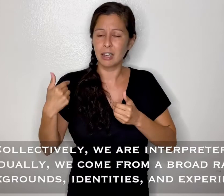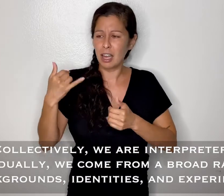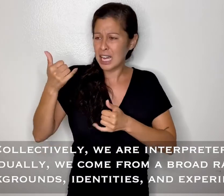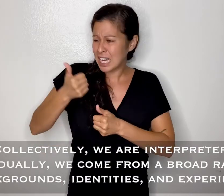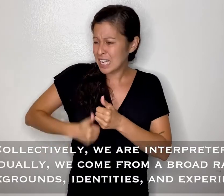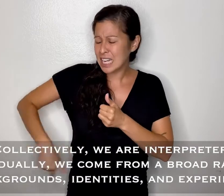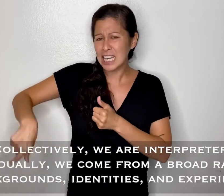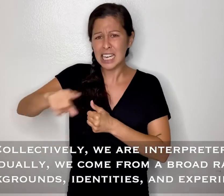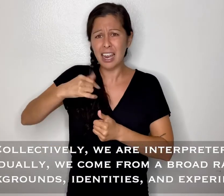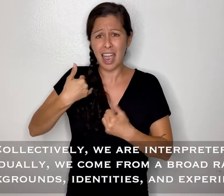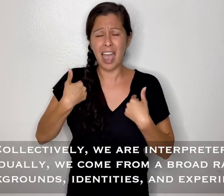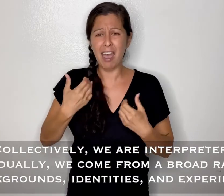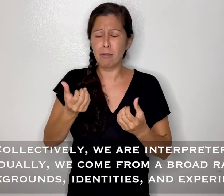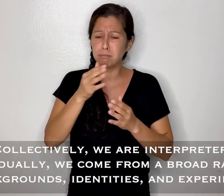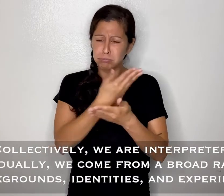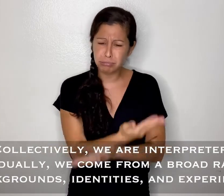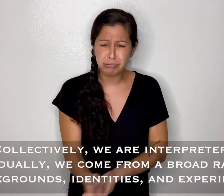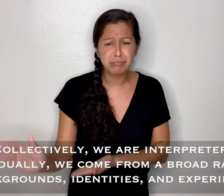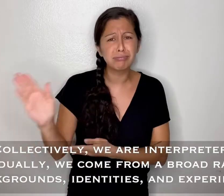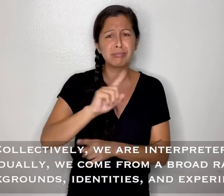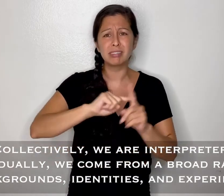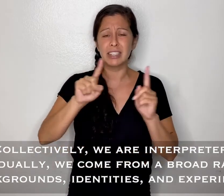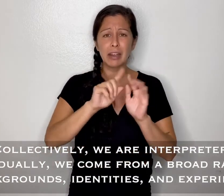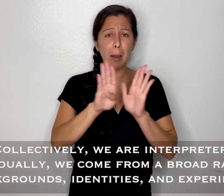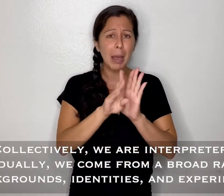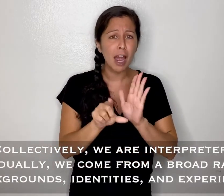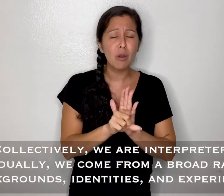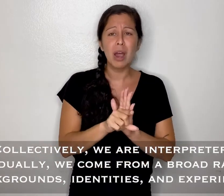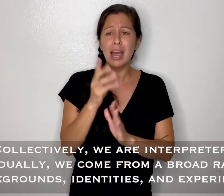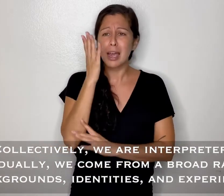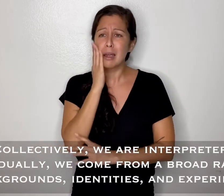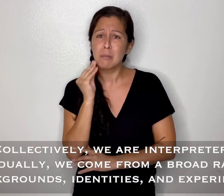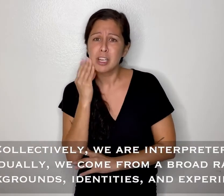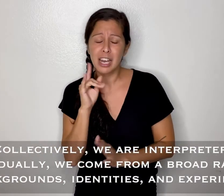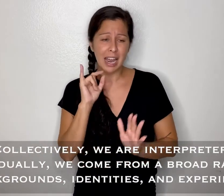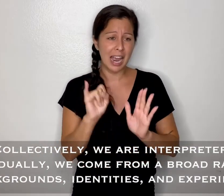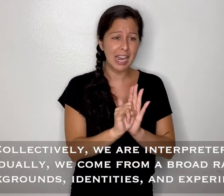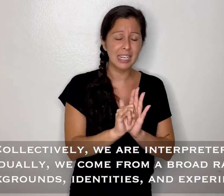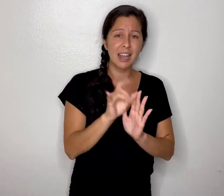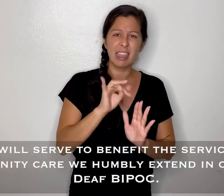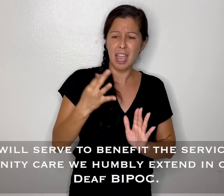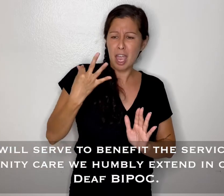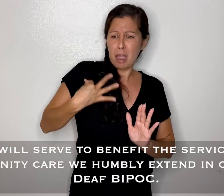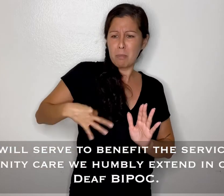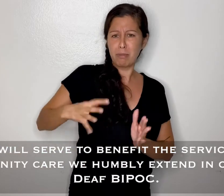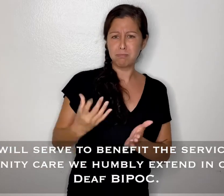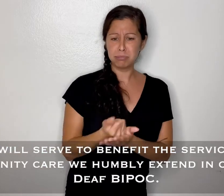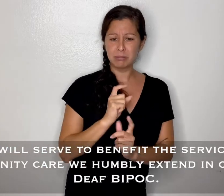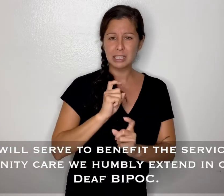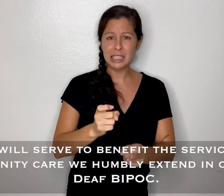Collectively, we are interpreters, yes. Individually, we come from a broad range of backgrounds, identities, and experiences.